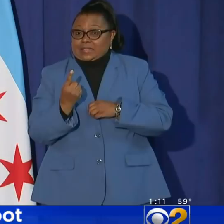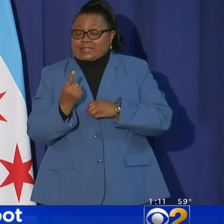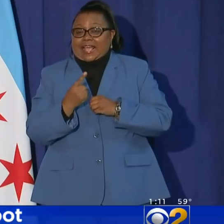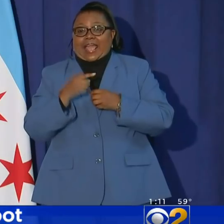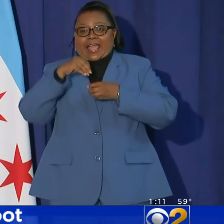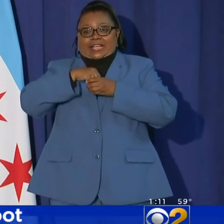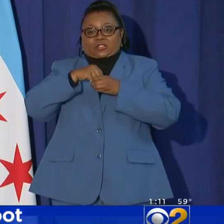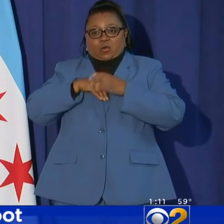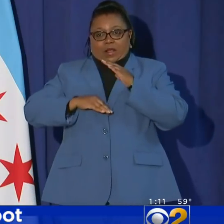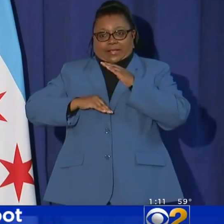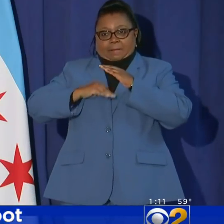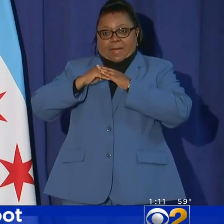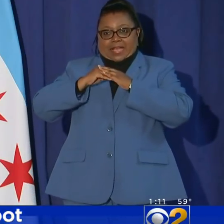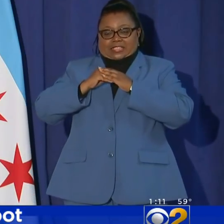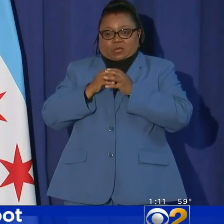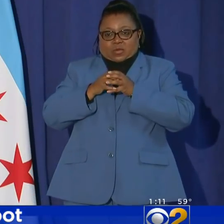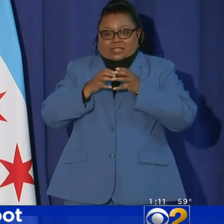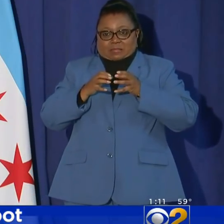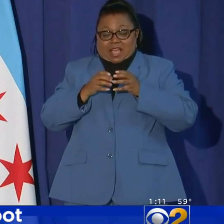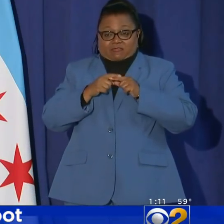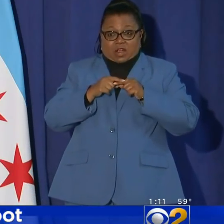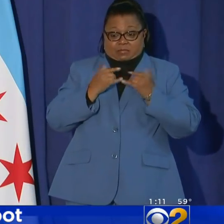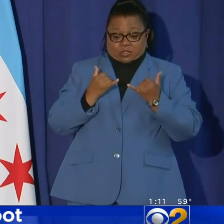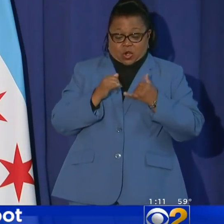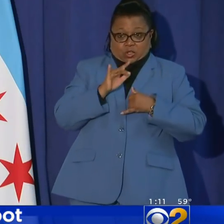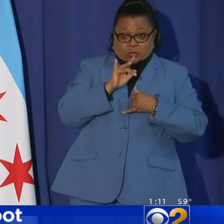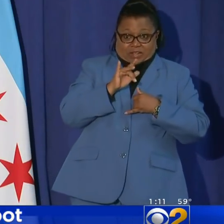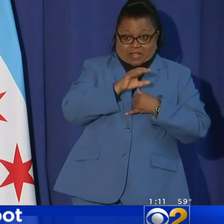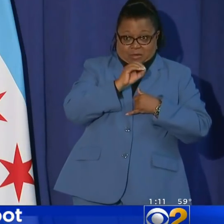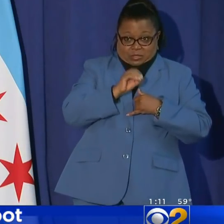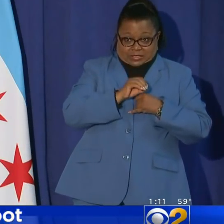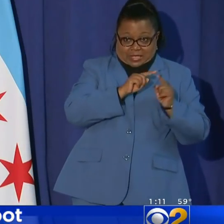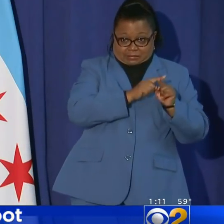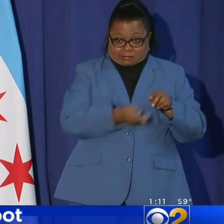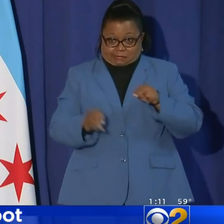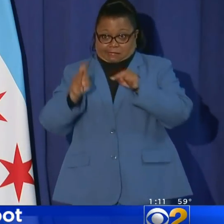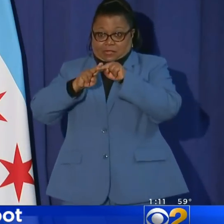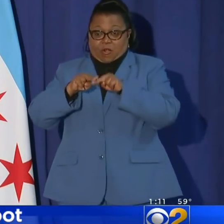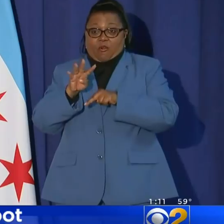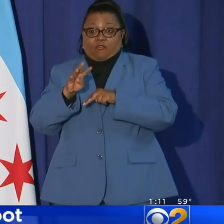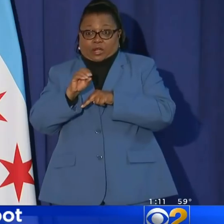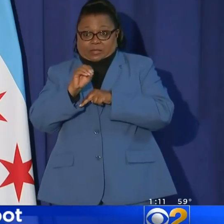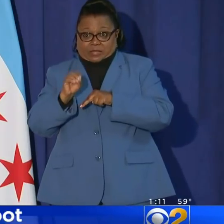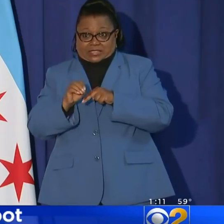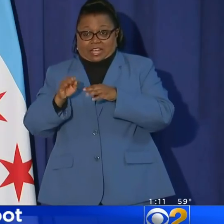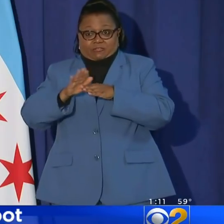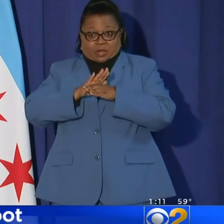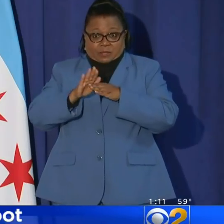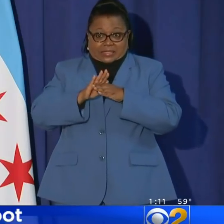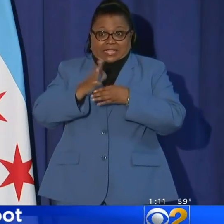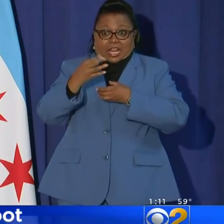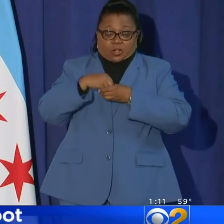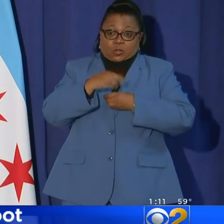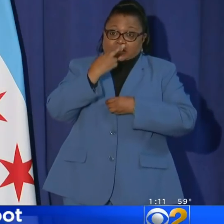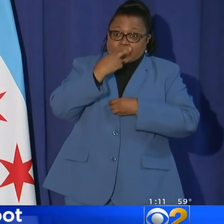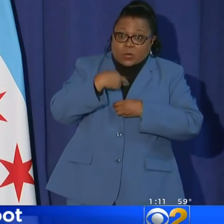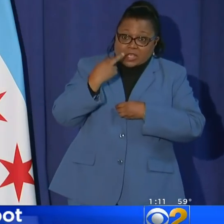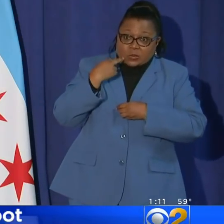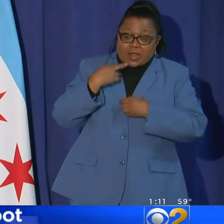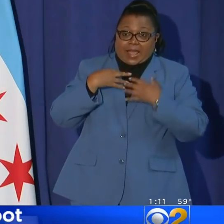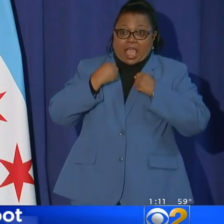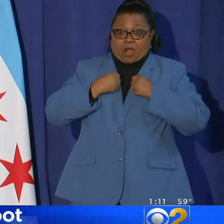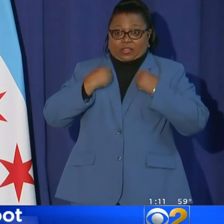indoor capacity will expand from current 25% to 40% for businesses including restaurants,